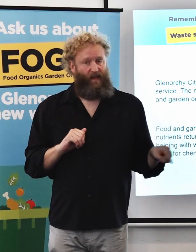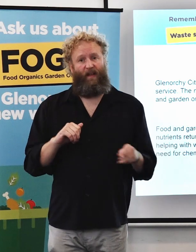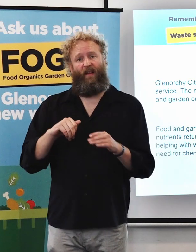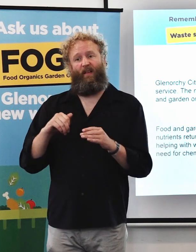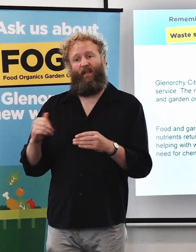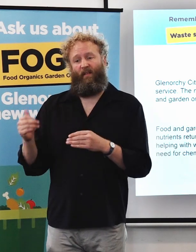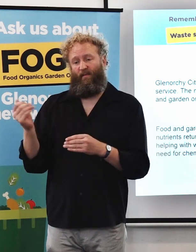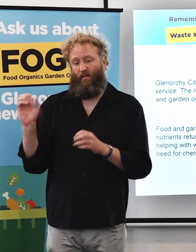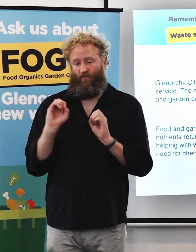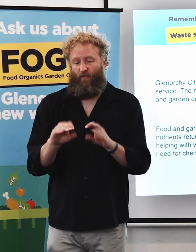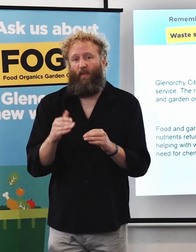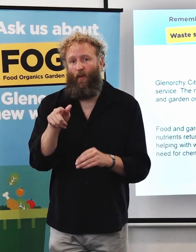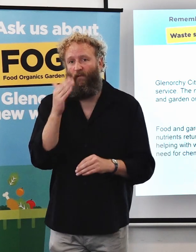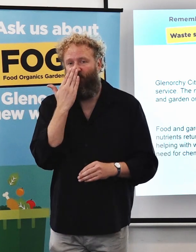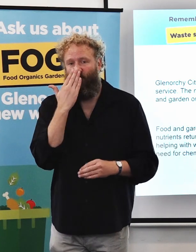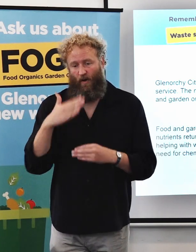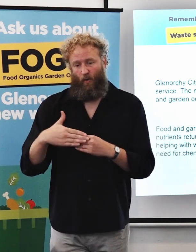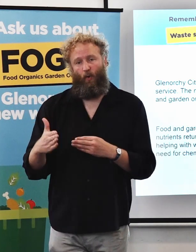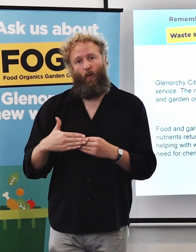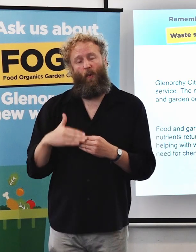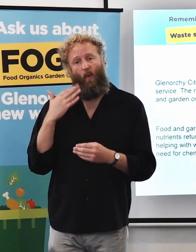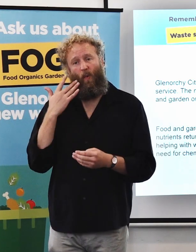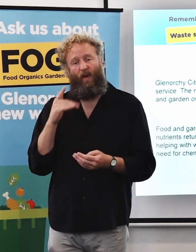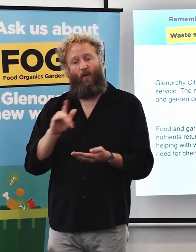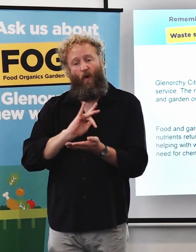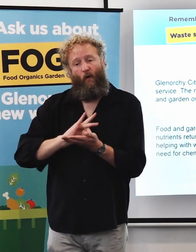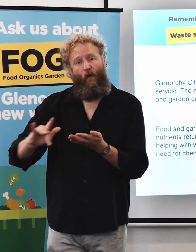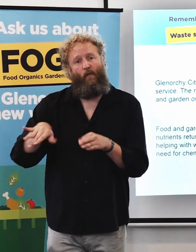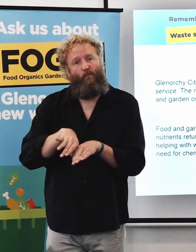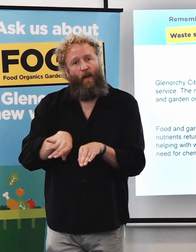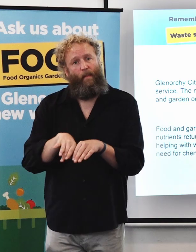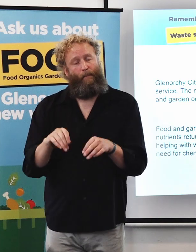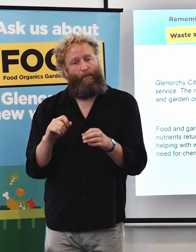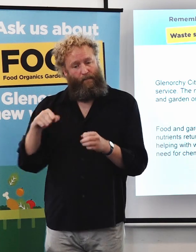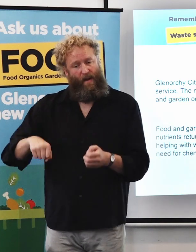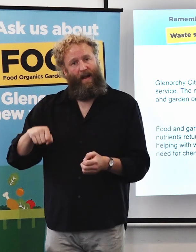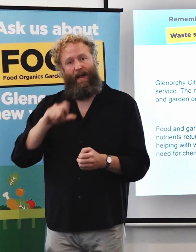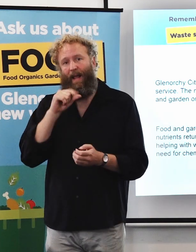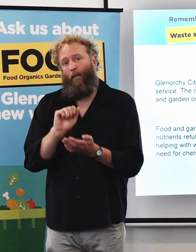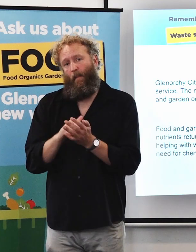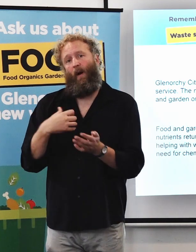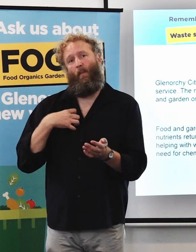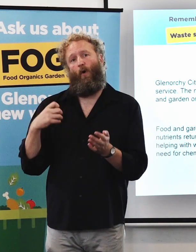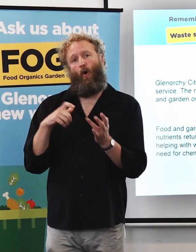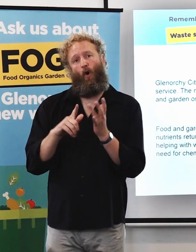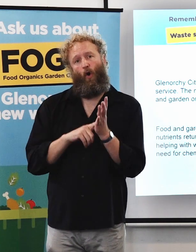caddy with a roll of liners. Once your liners have run out, you can purchase more at Coles or Woolworths. Make sure they are compostable